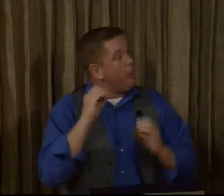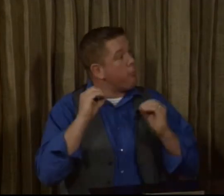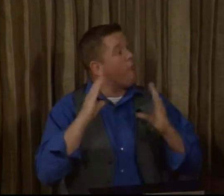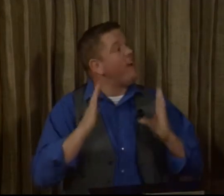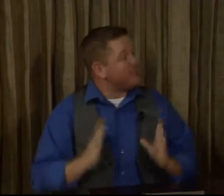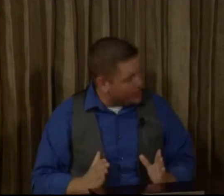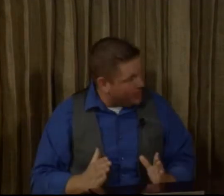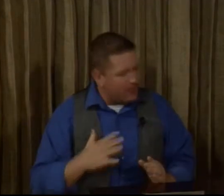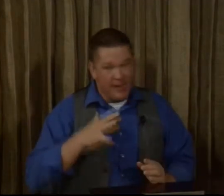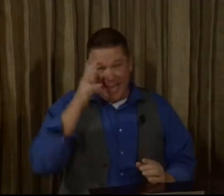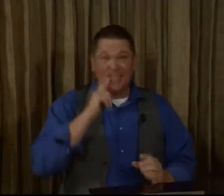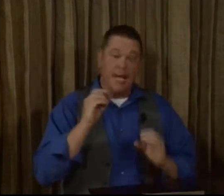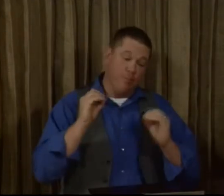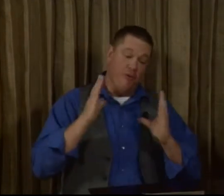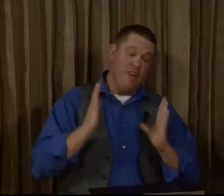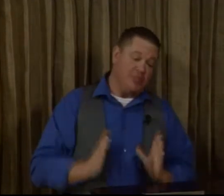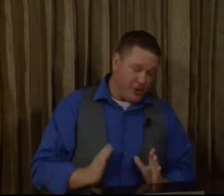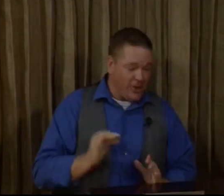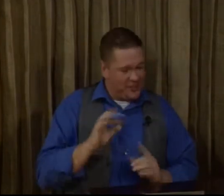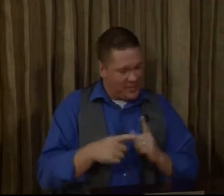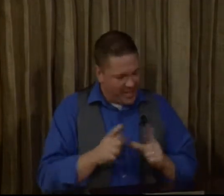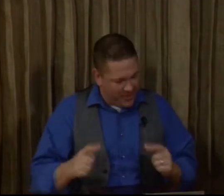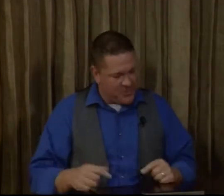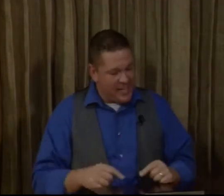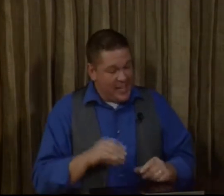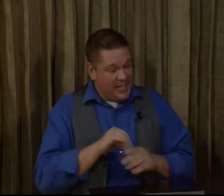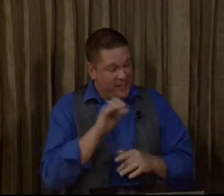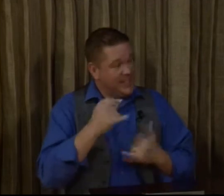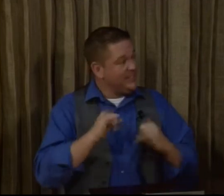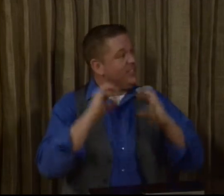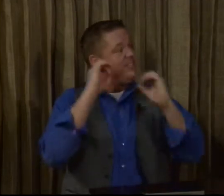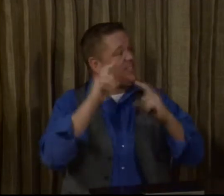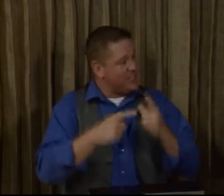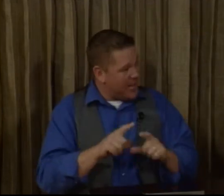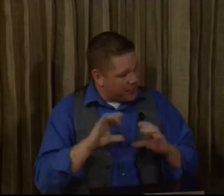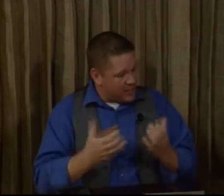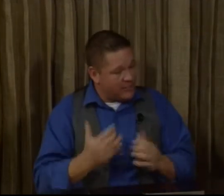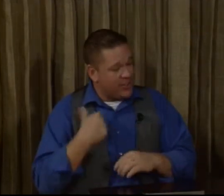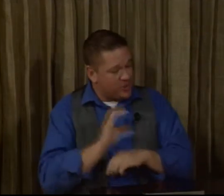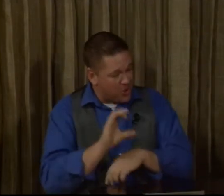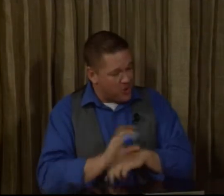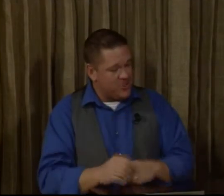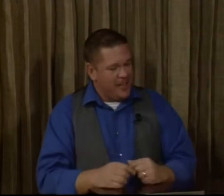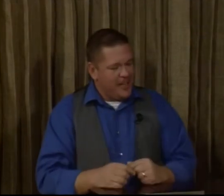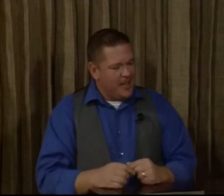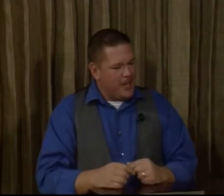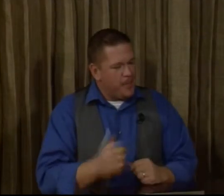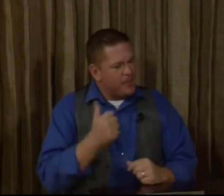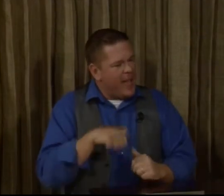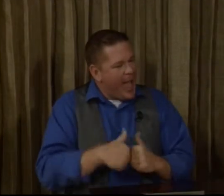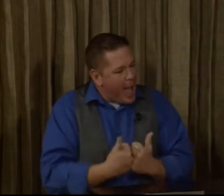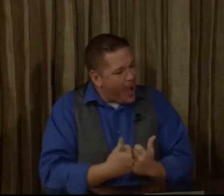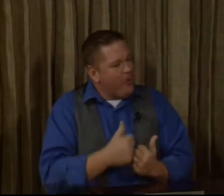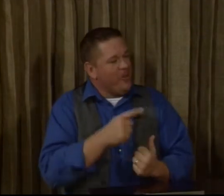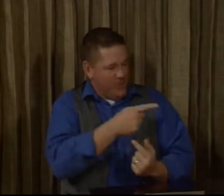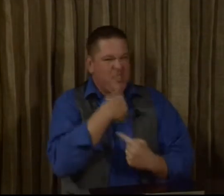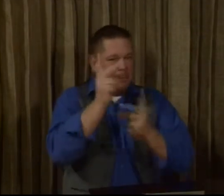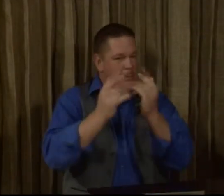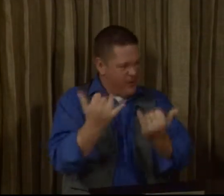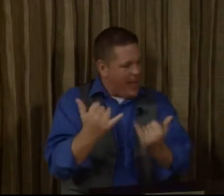professor. My dad is a professor of sign language. In fact, still teaches sign language class at our church. How? You tell people now,